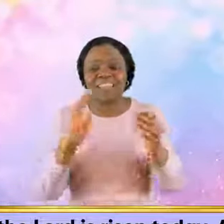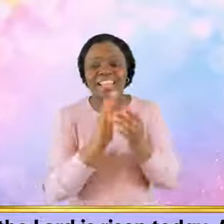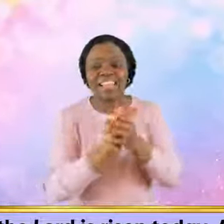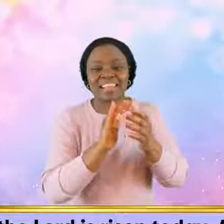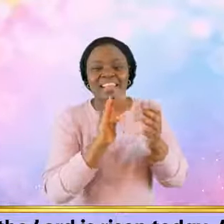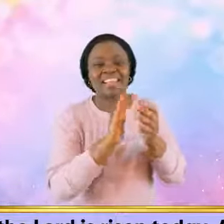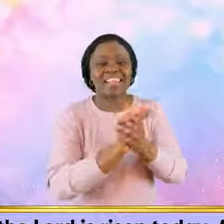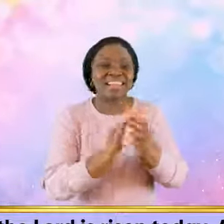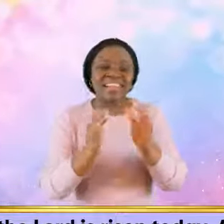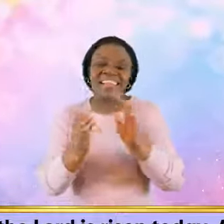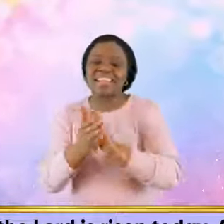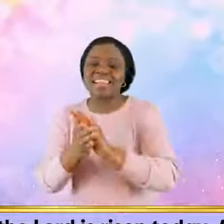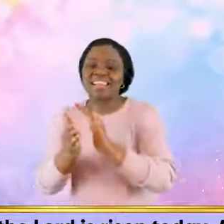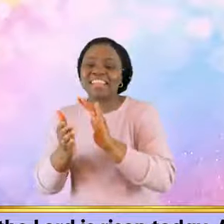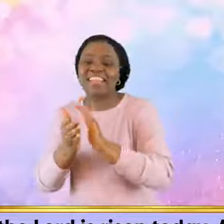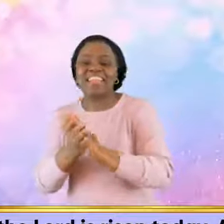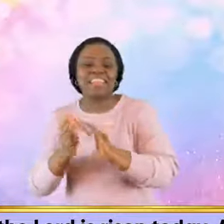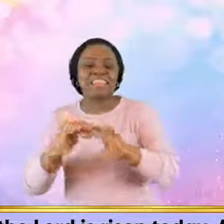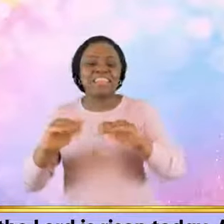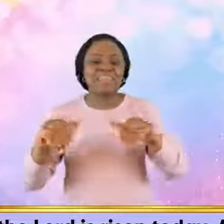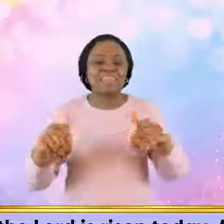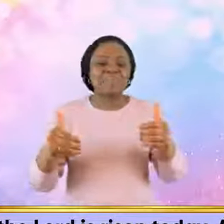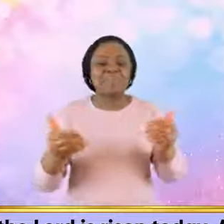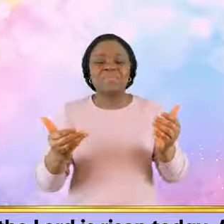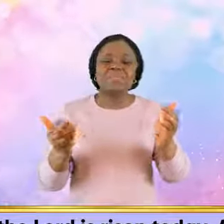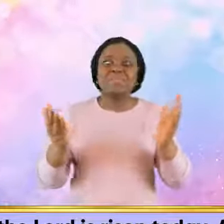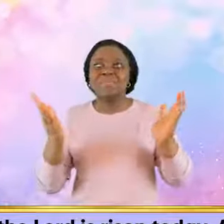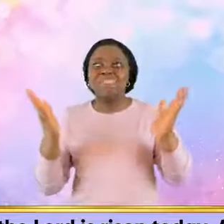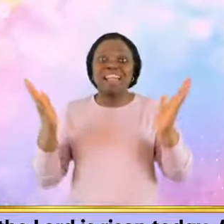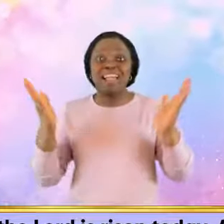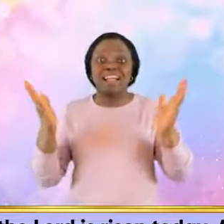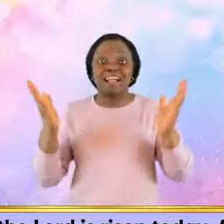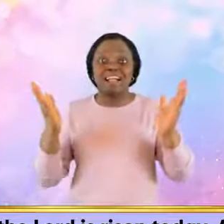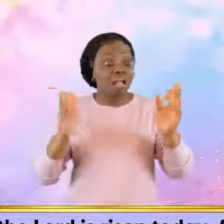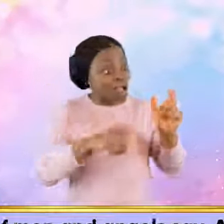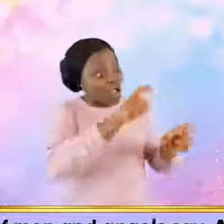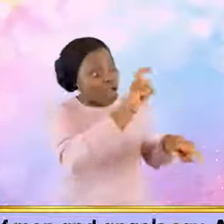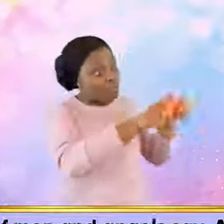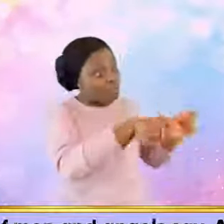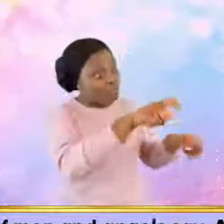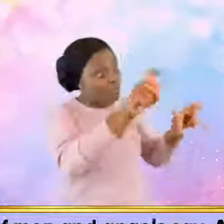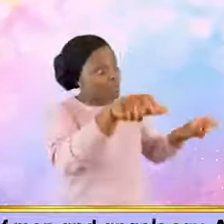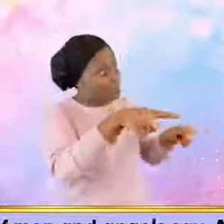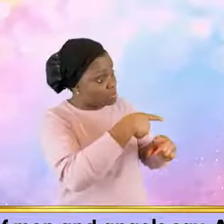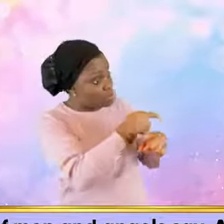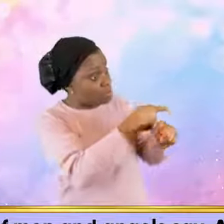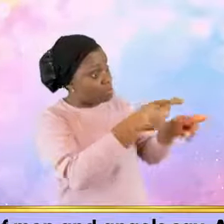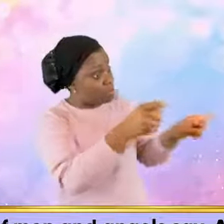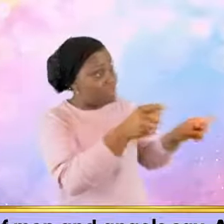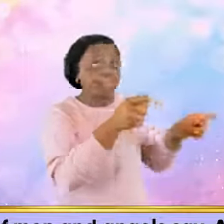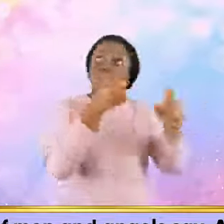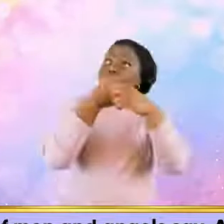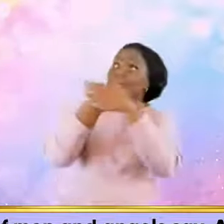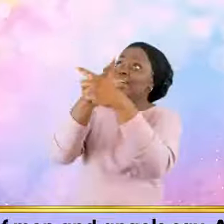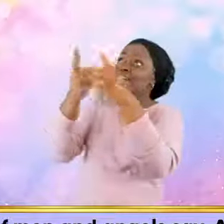Alleluia! 2 Sons of men and